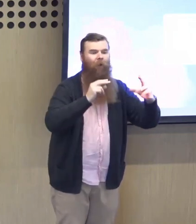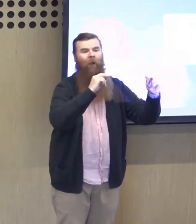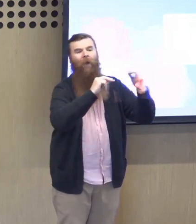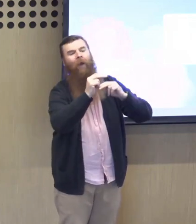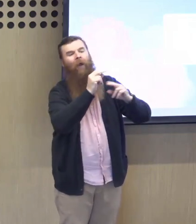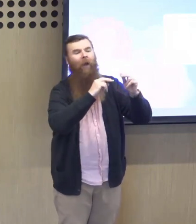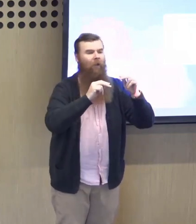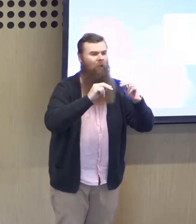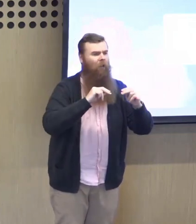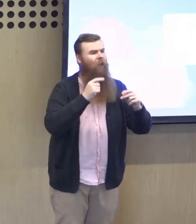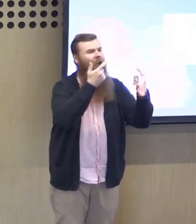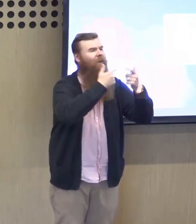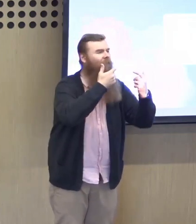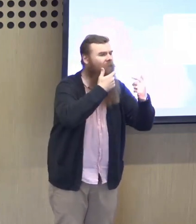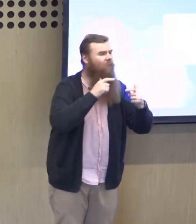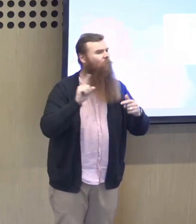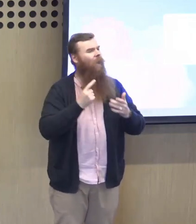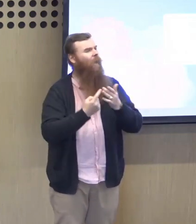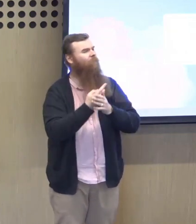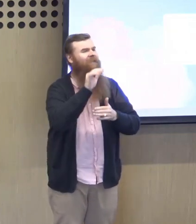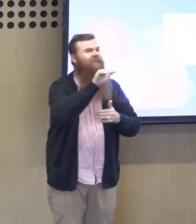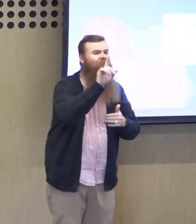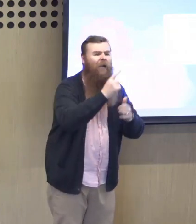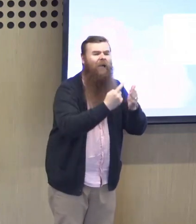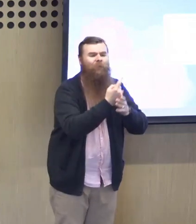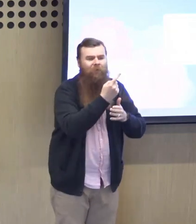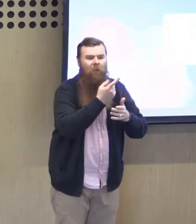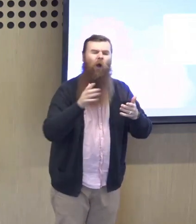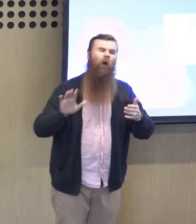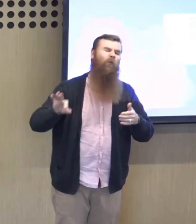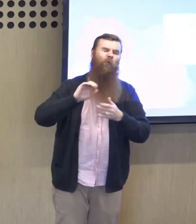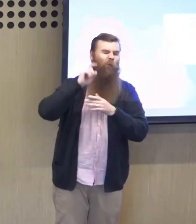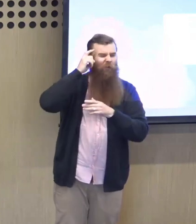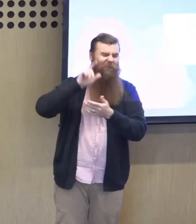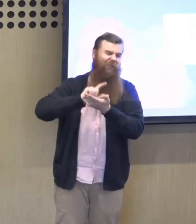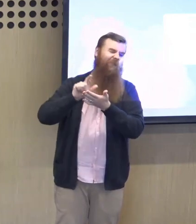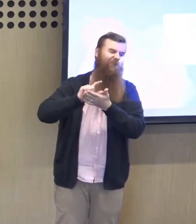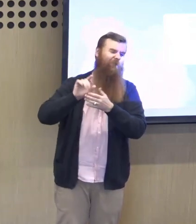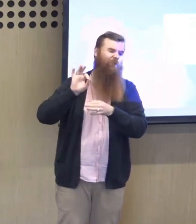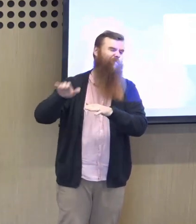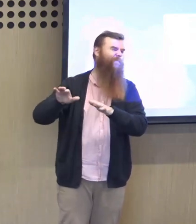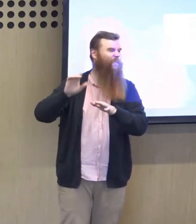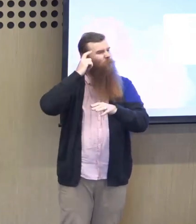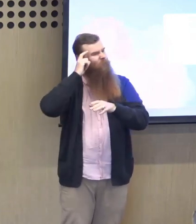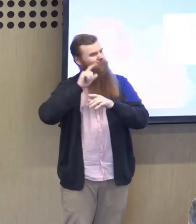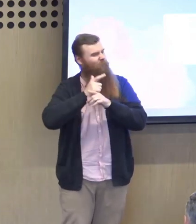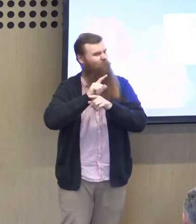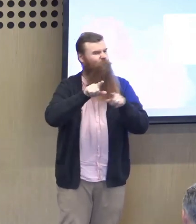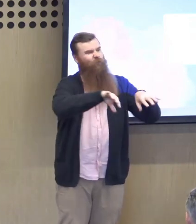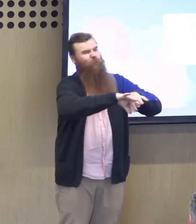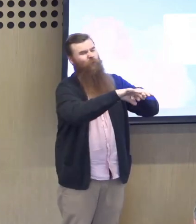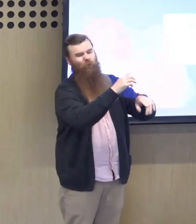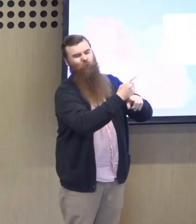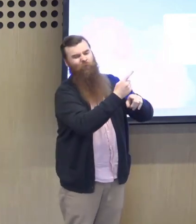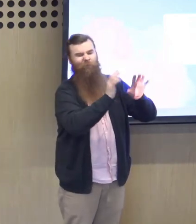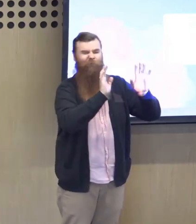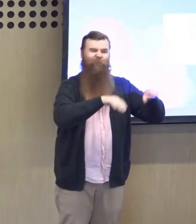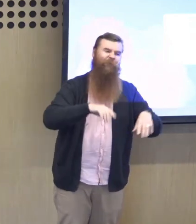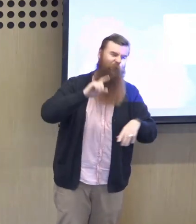their family members and everyone, but the one person is deaf. Remembering we saying that 97% of people who are deaf are born